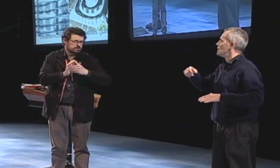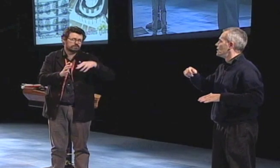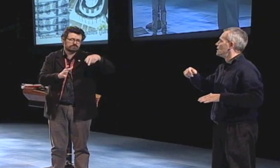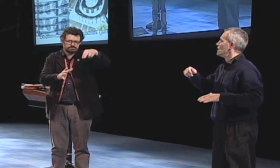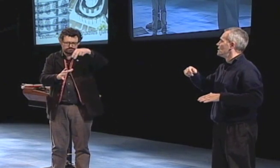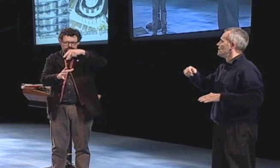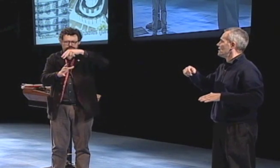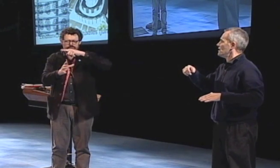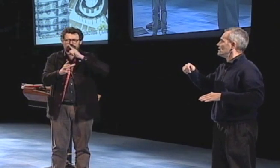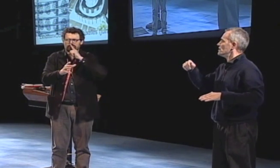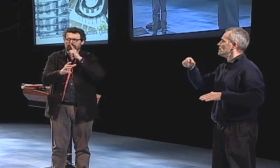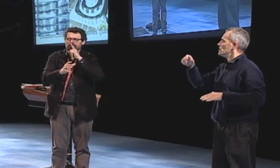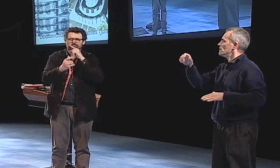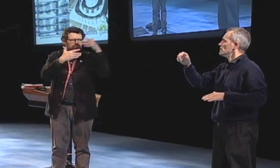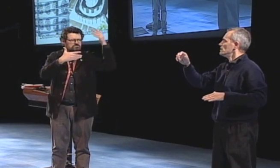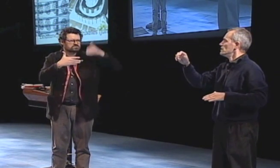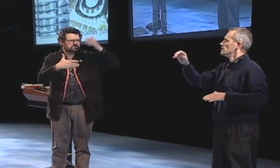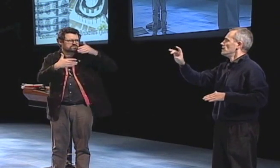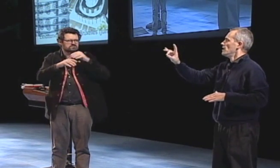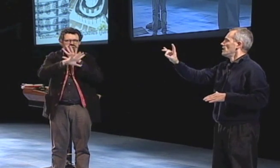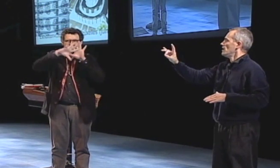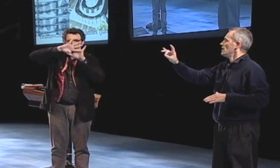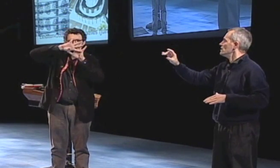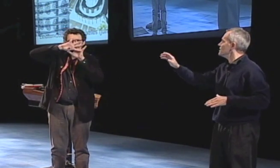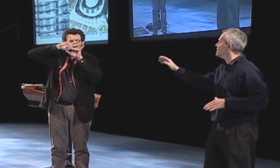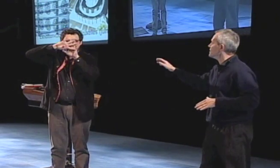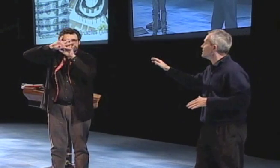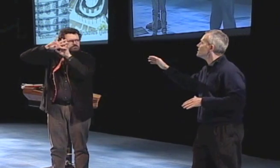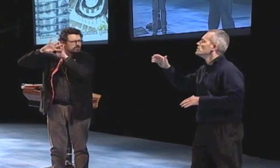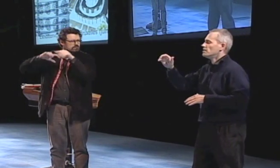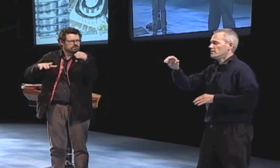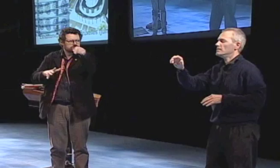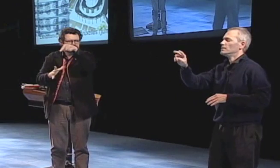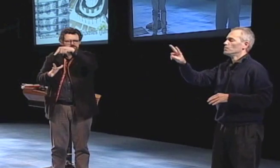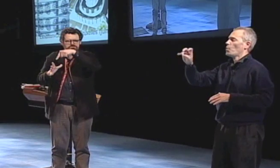the way around the installation before you get to the middle to see